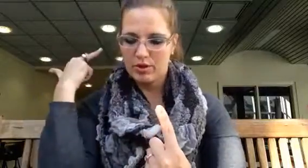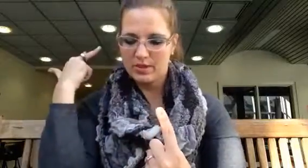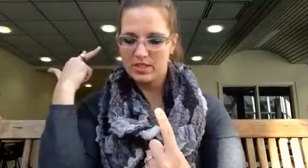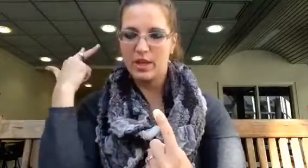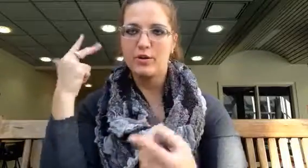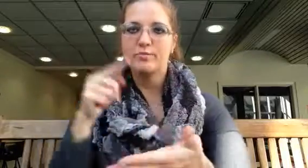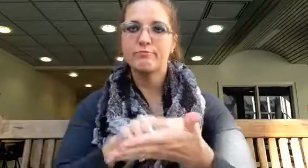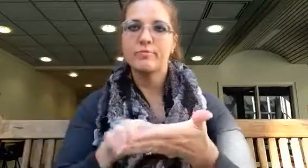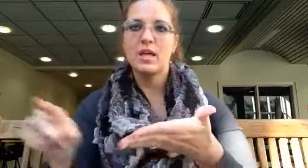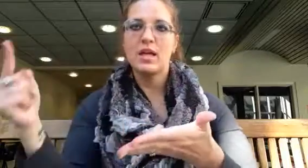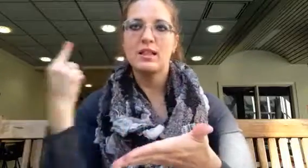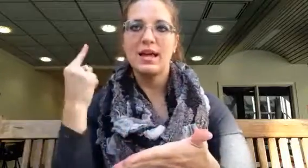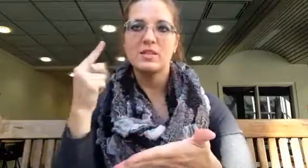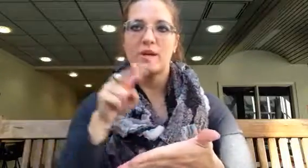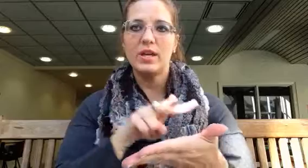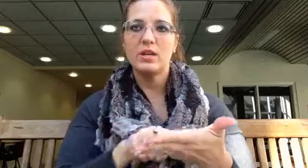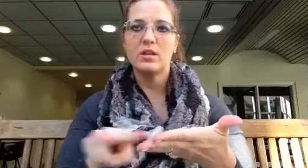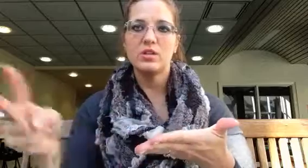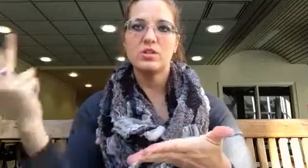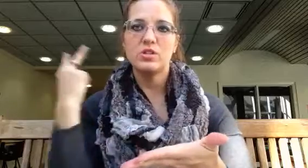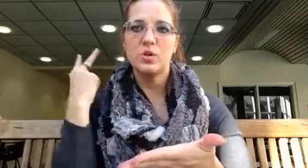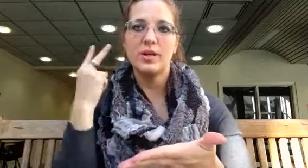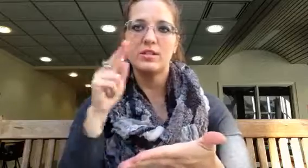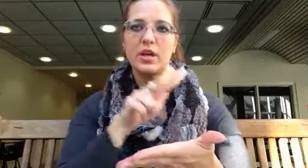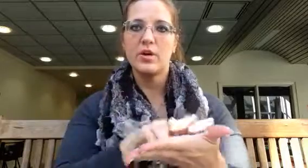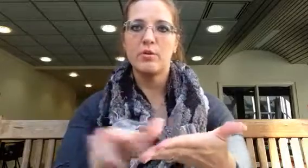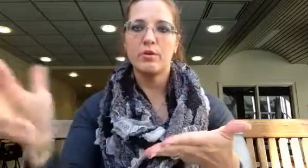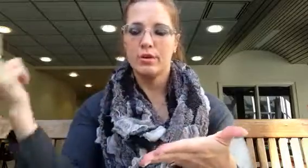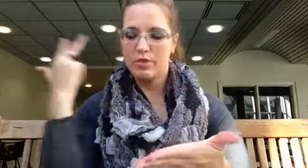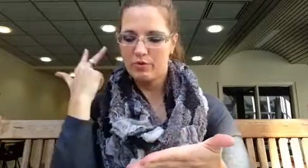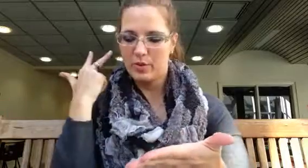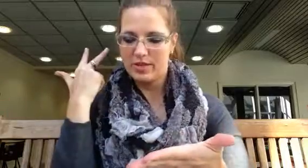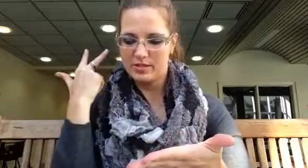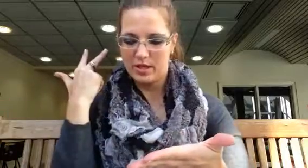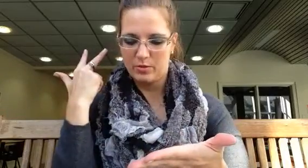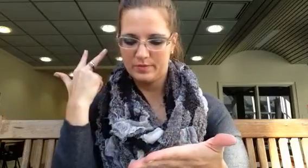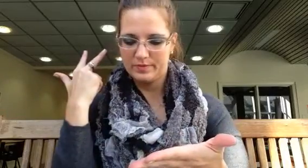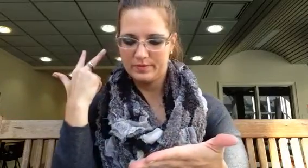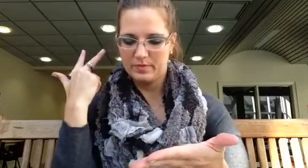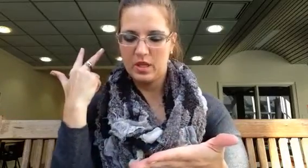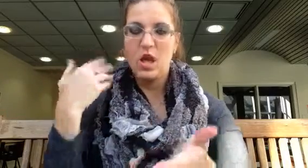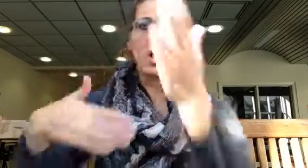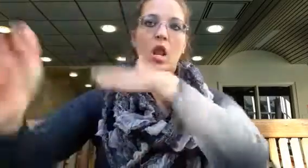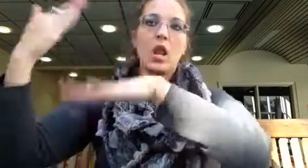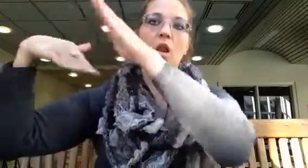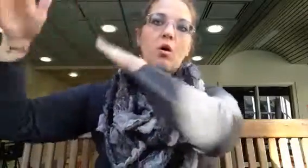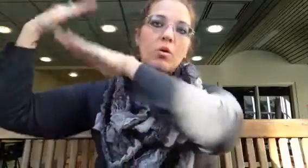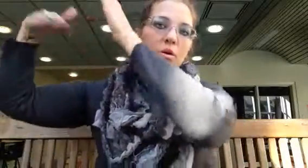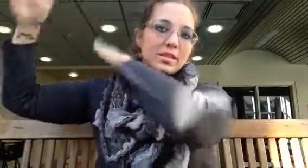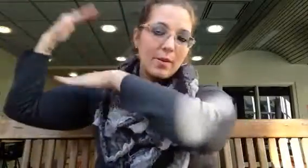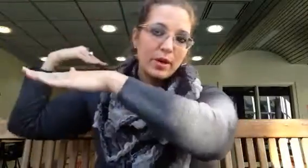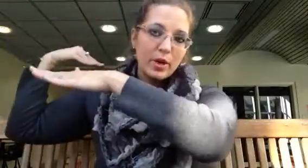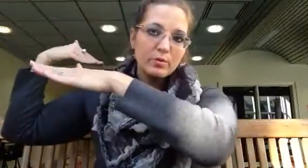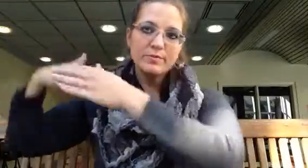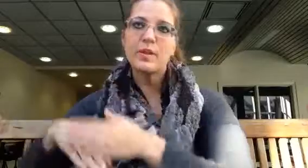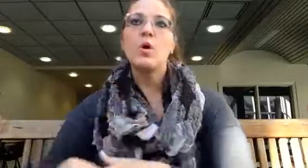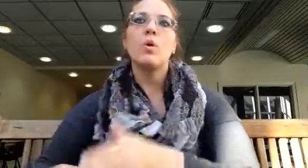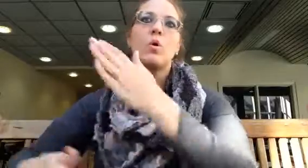Three months ago. Last week. Two weeks ago. Three weeks ago. Long time ago. Or